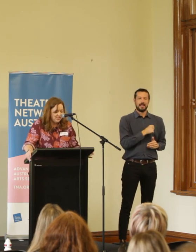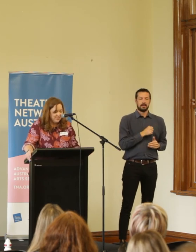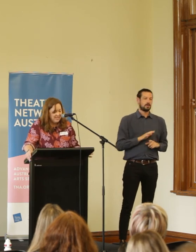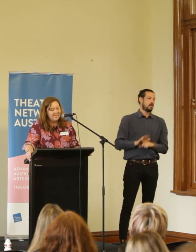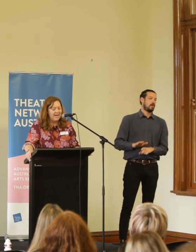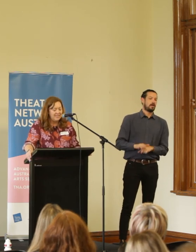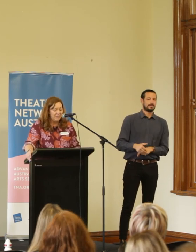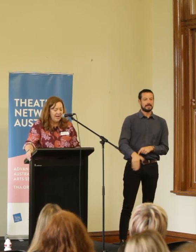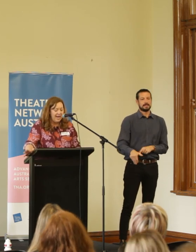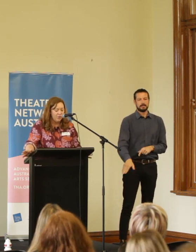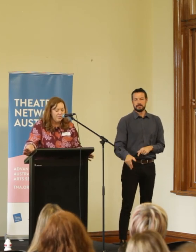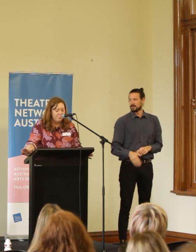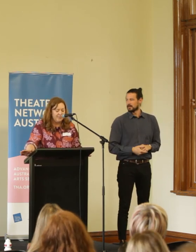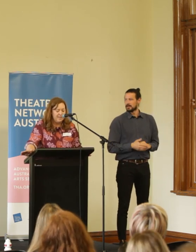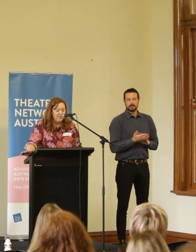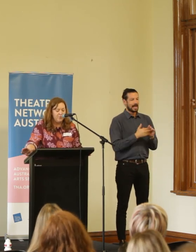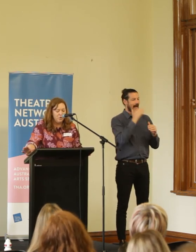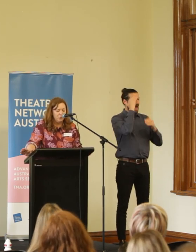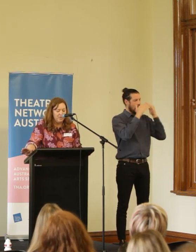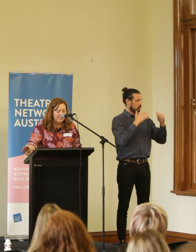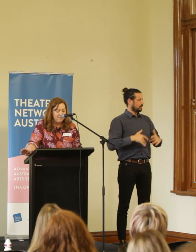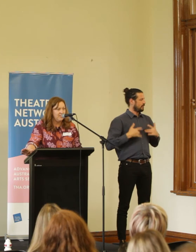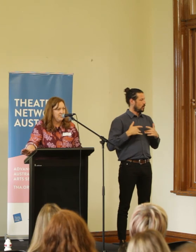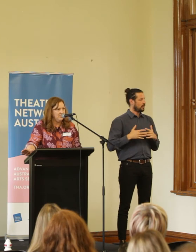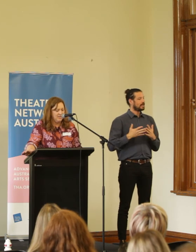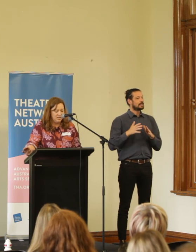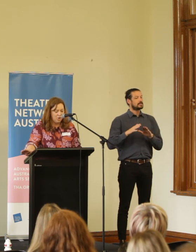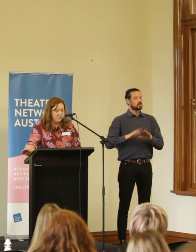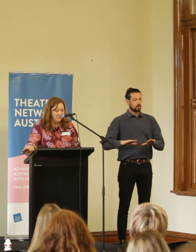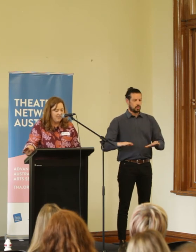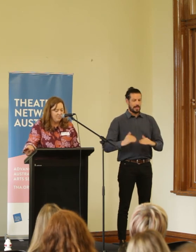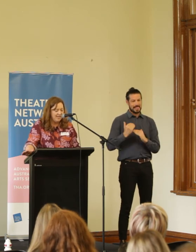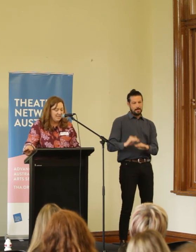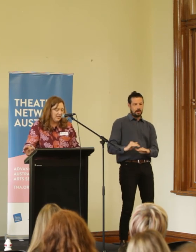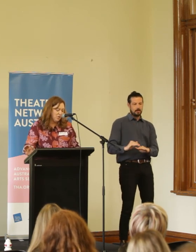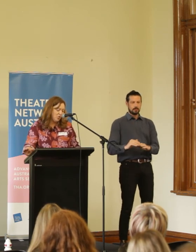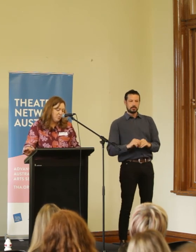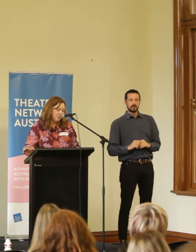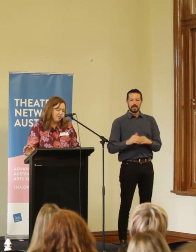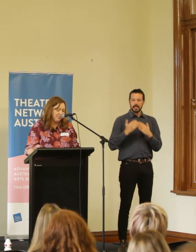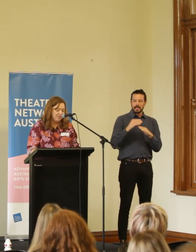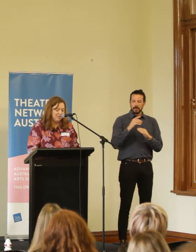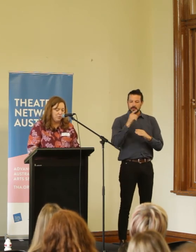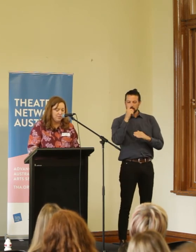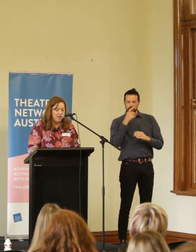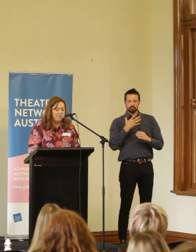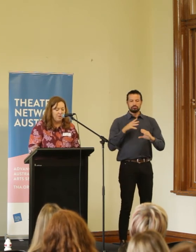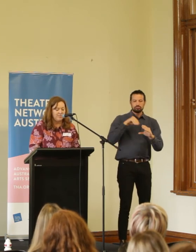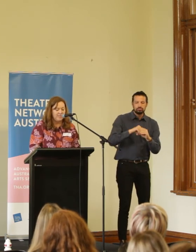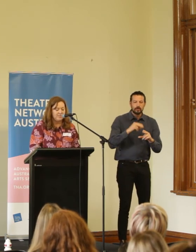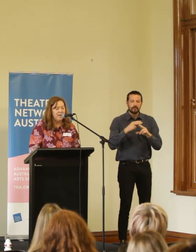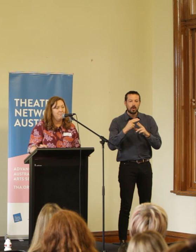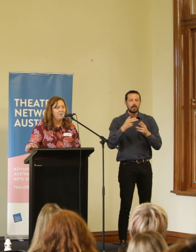children seem to indicate that adults believe children are limited, in terms of their capacity to contribute to public discourse,